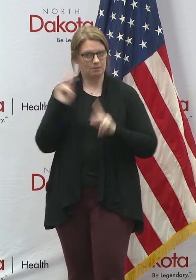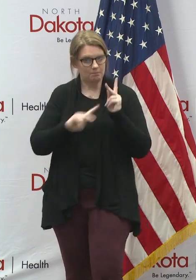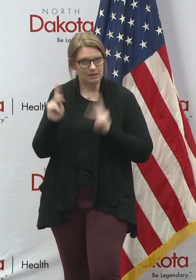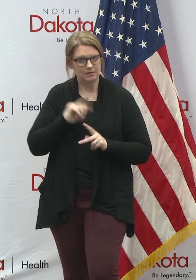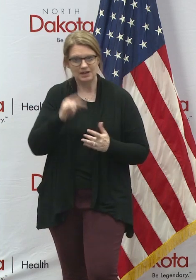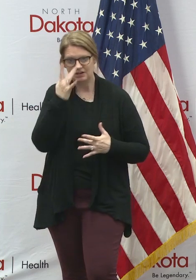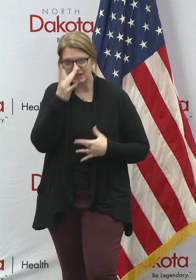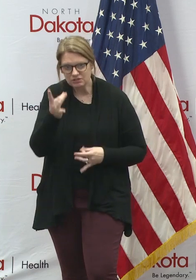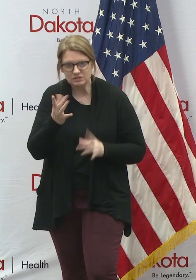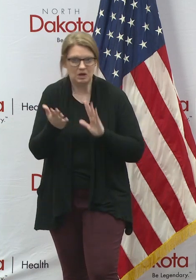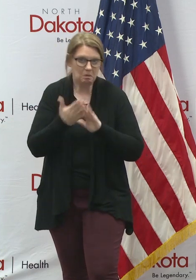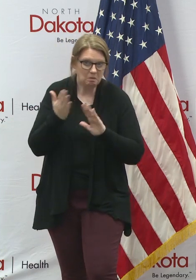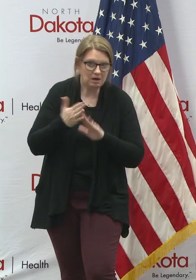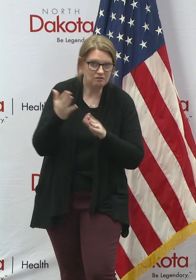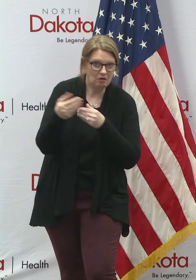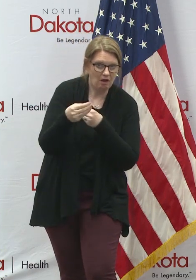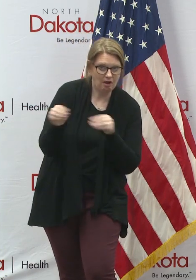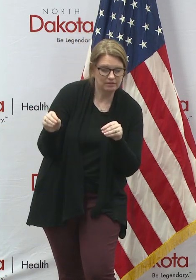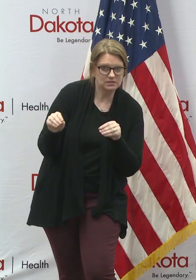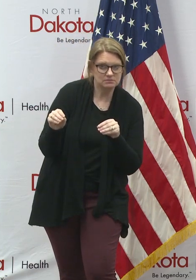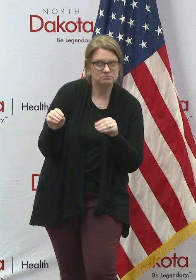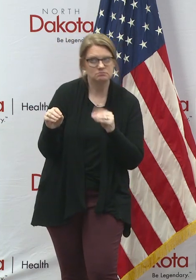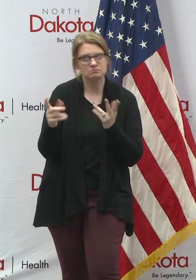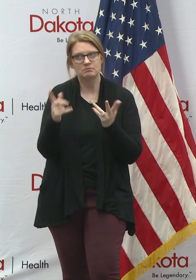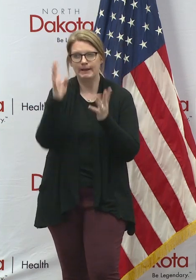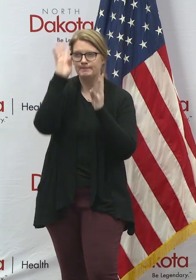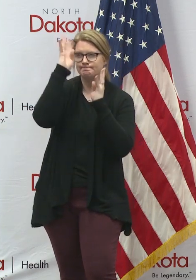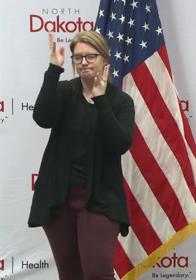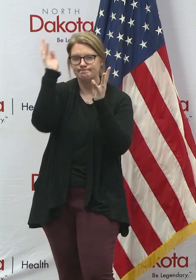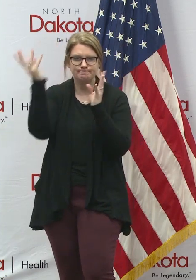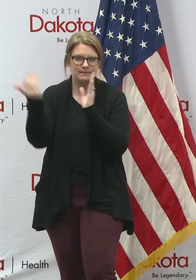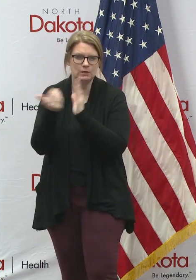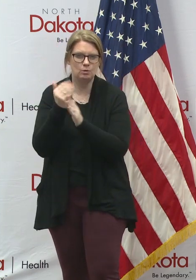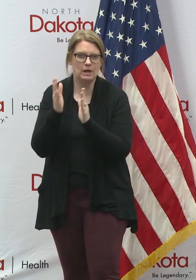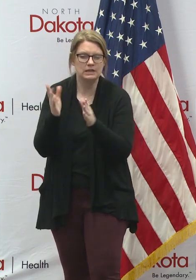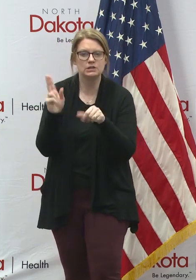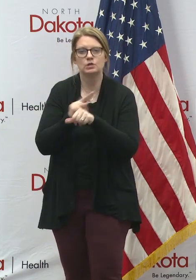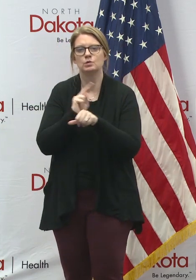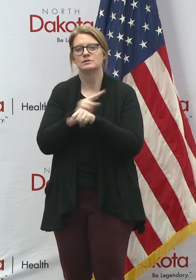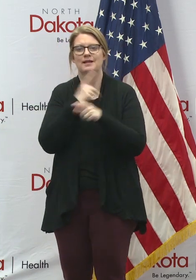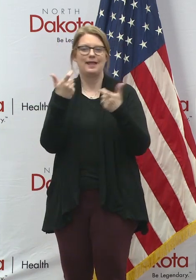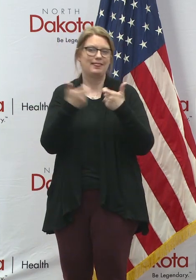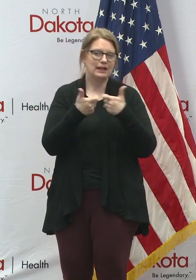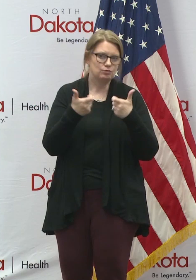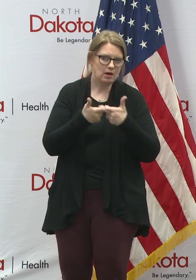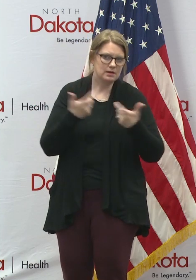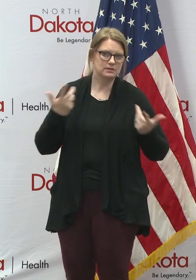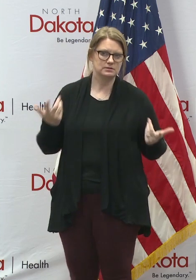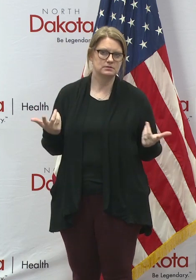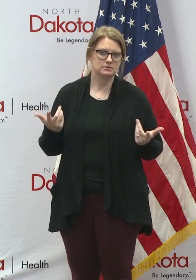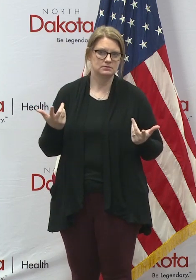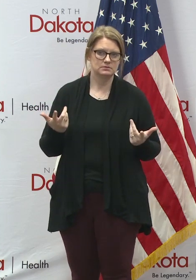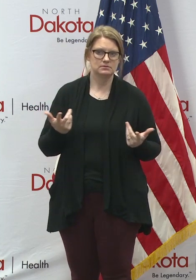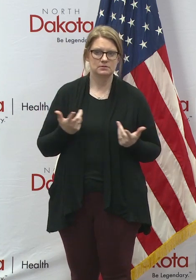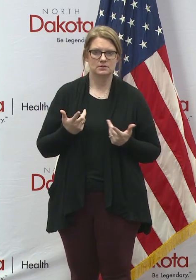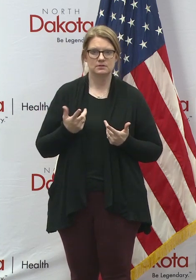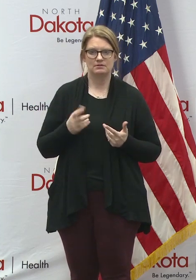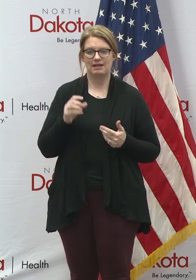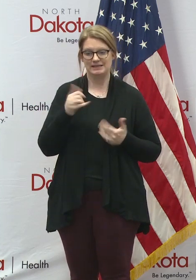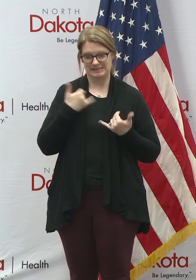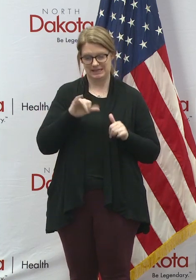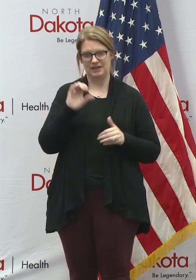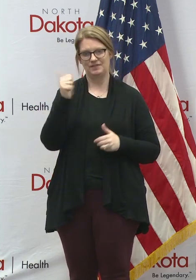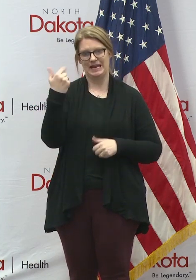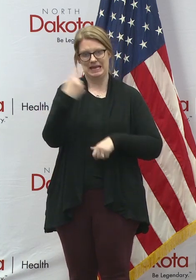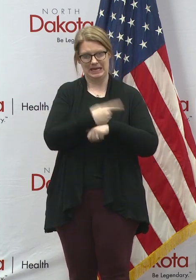in running for office, they can use their ingenuity. They can use the electronics. They can do it. And, uh, they have 10 days yet to get